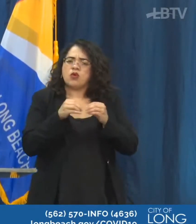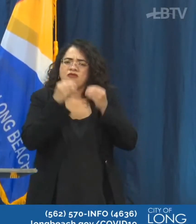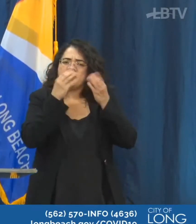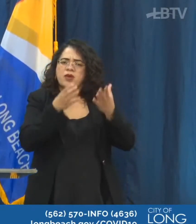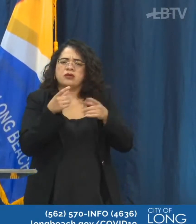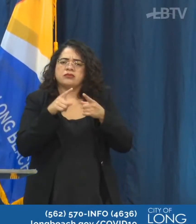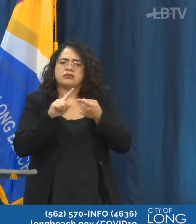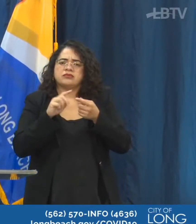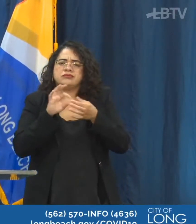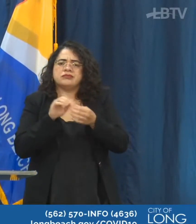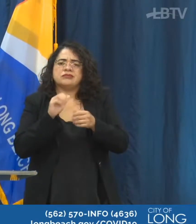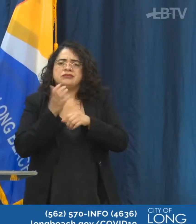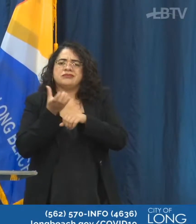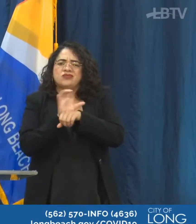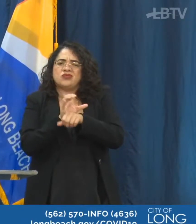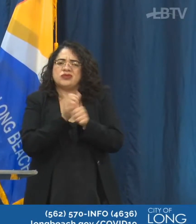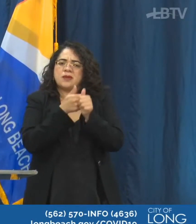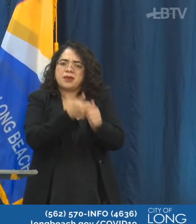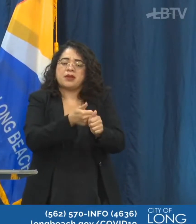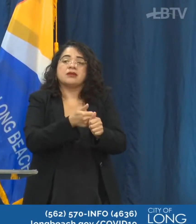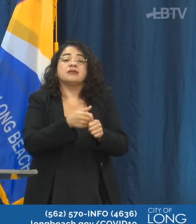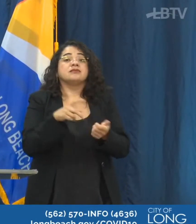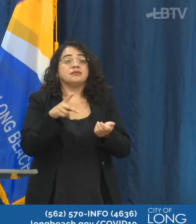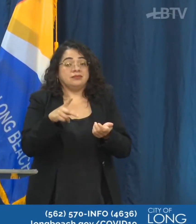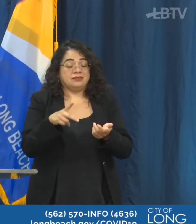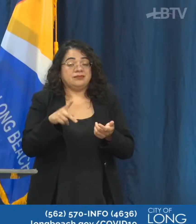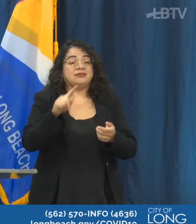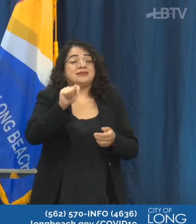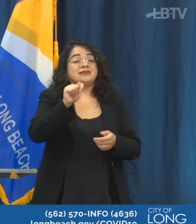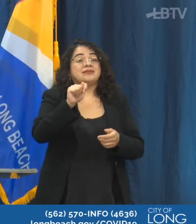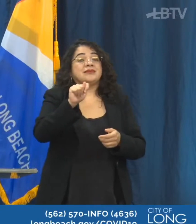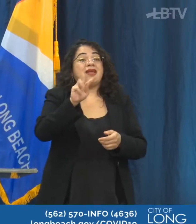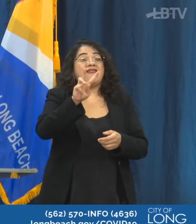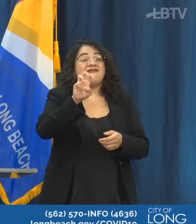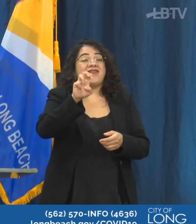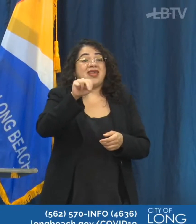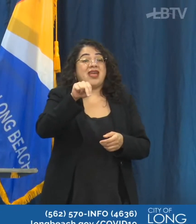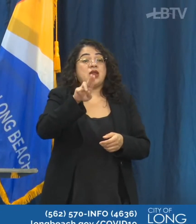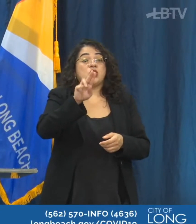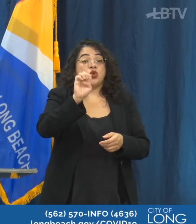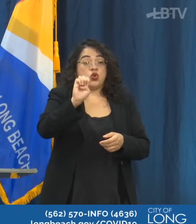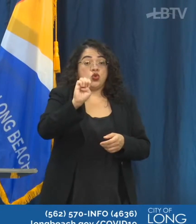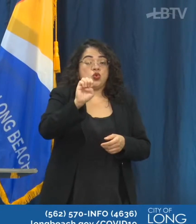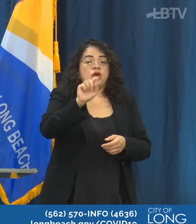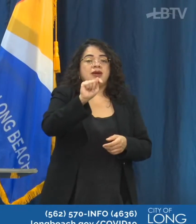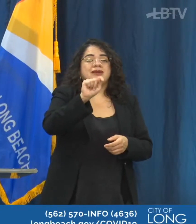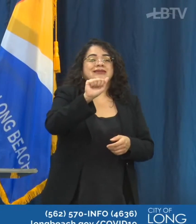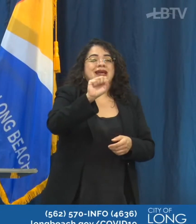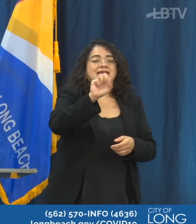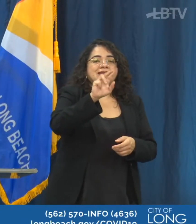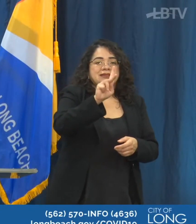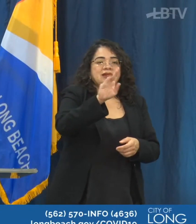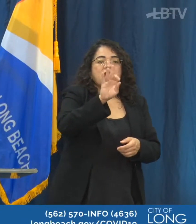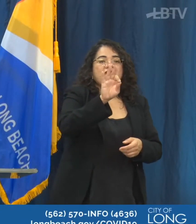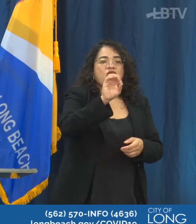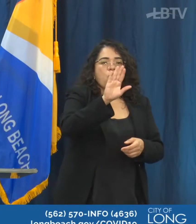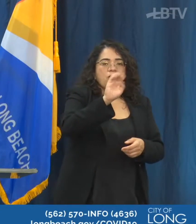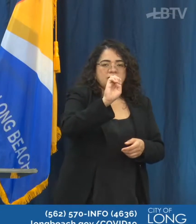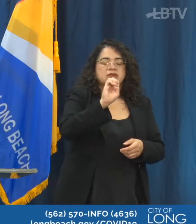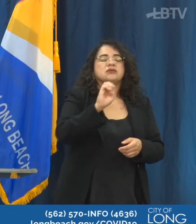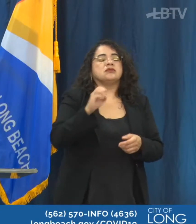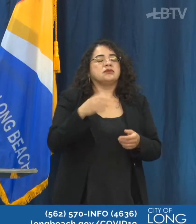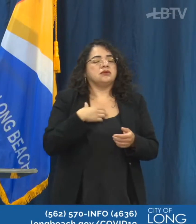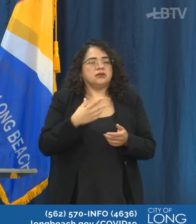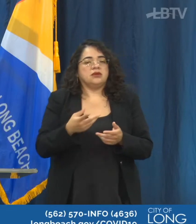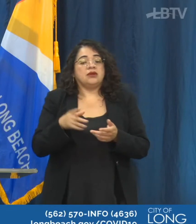So we have a venue task force. We're doubling the size of the venue task force for this weekend. So in terms of face coverings, when people